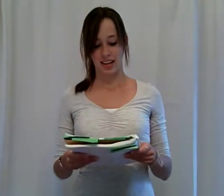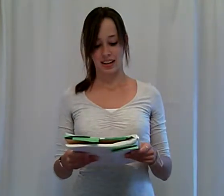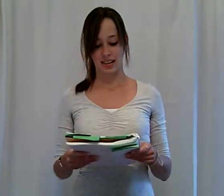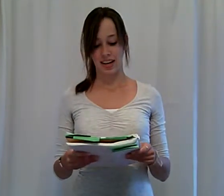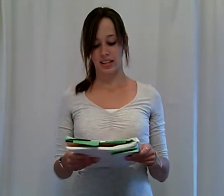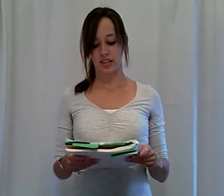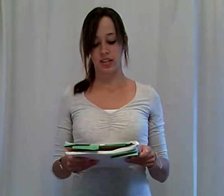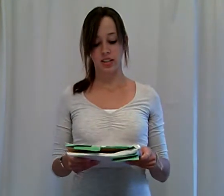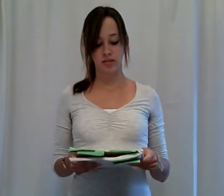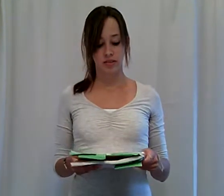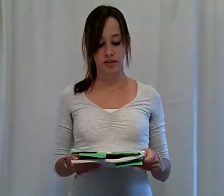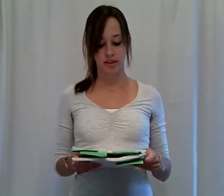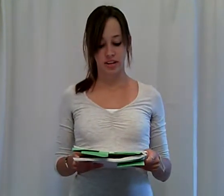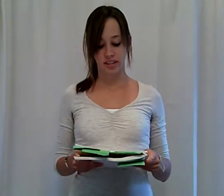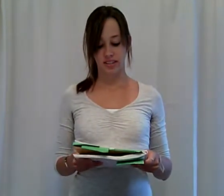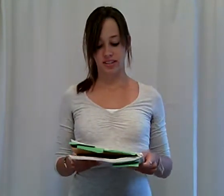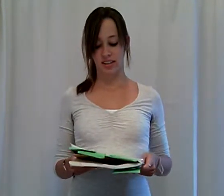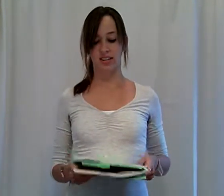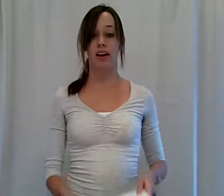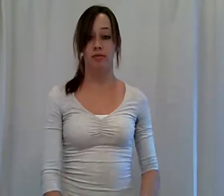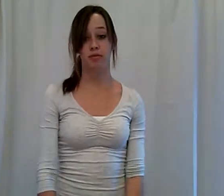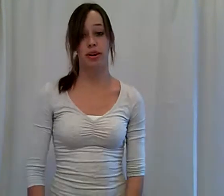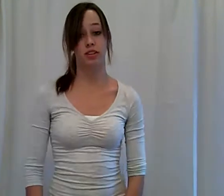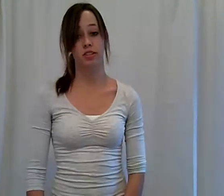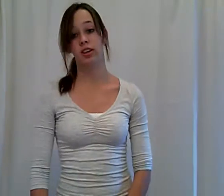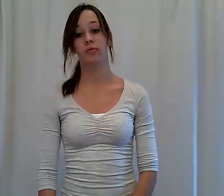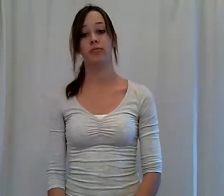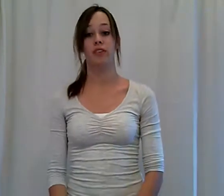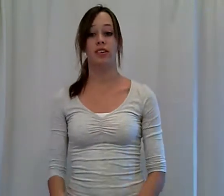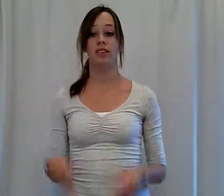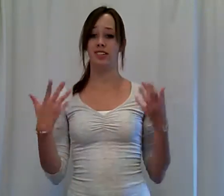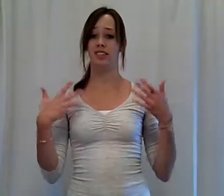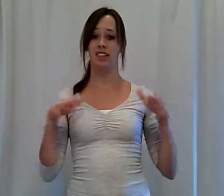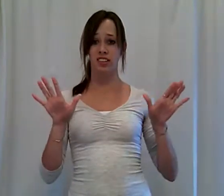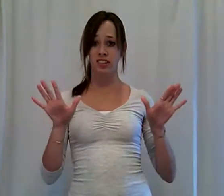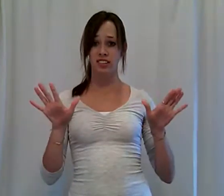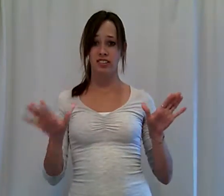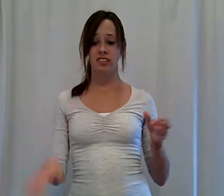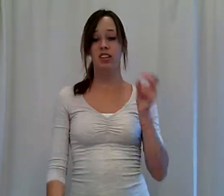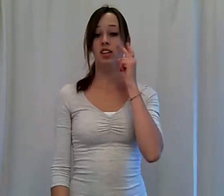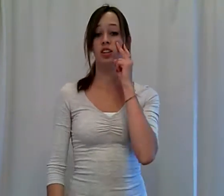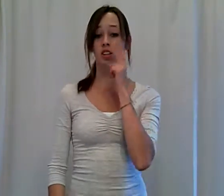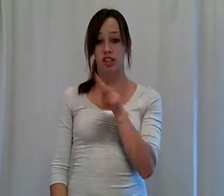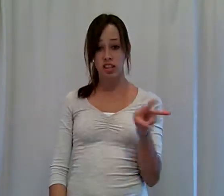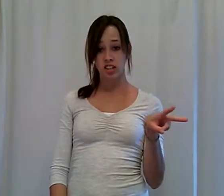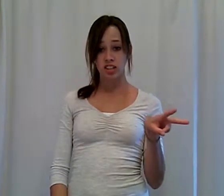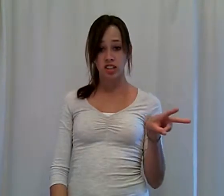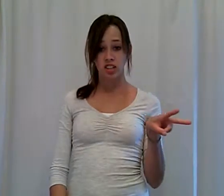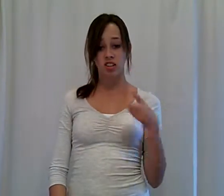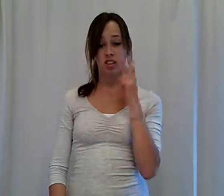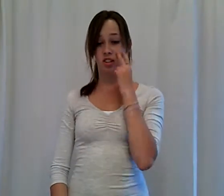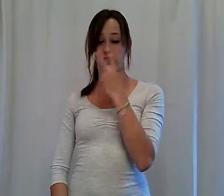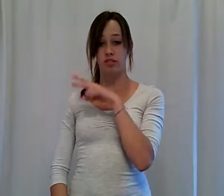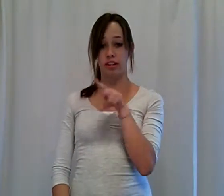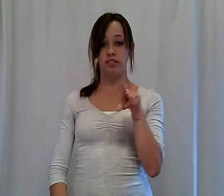Okay. Done looking for the critics cause they're everywhere. So, done looking, looking around.